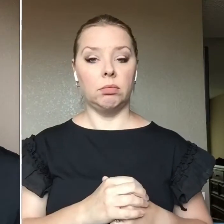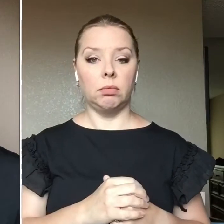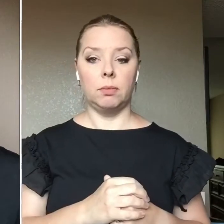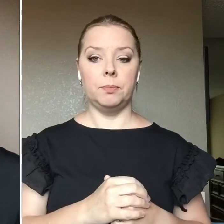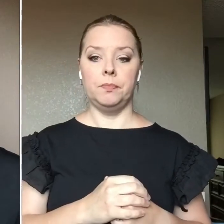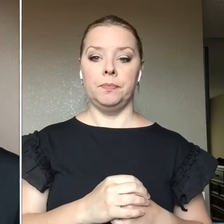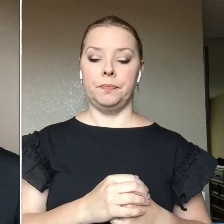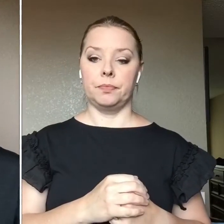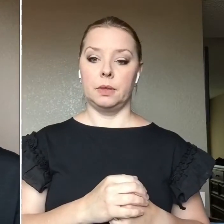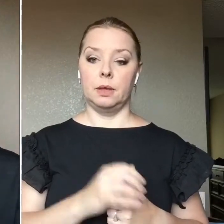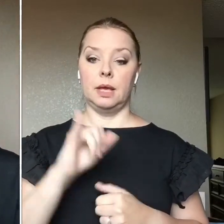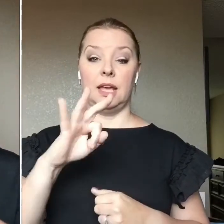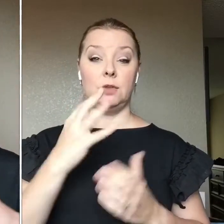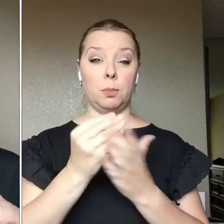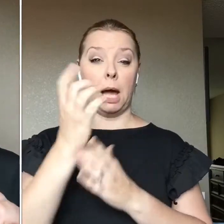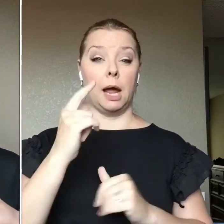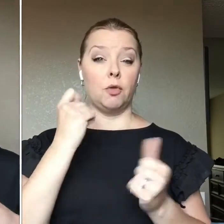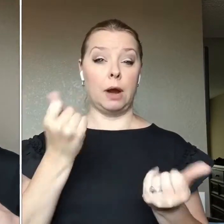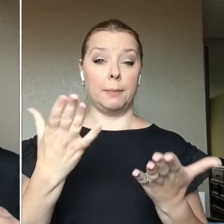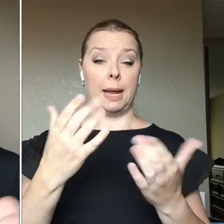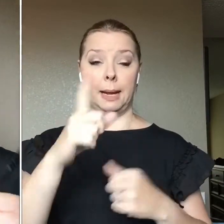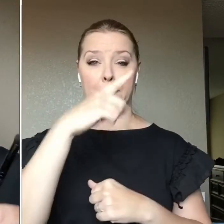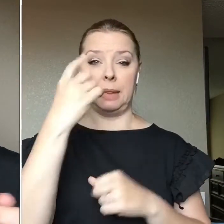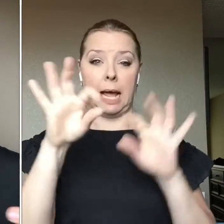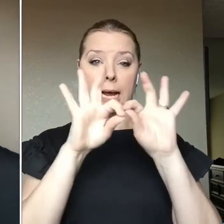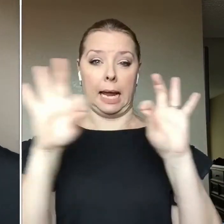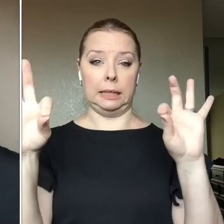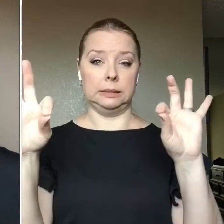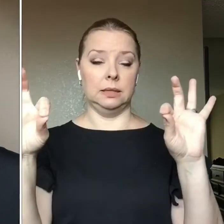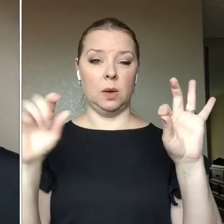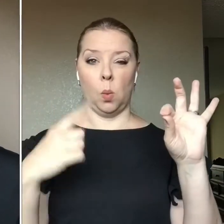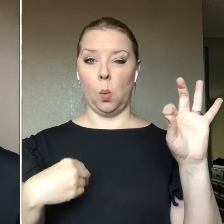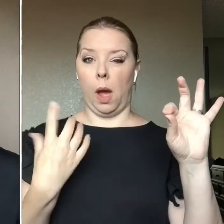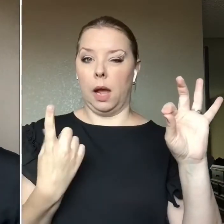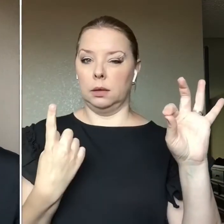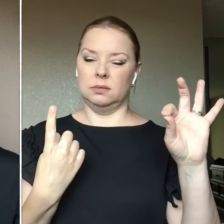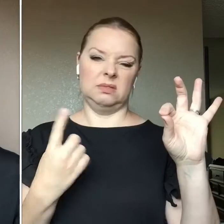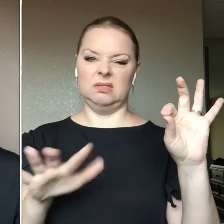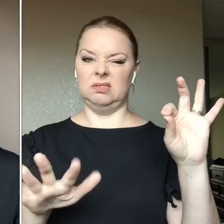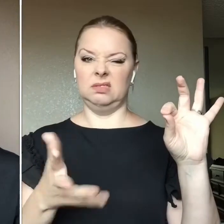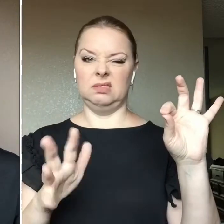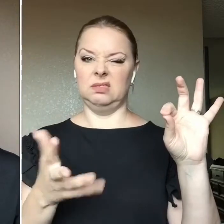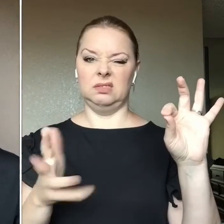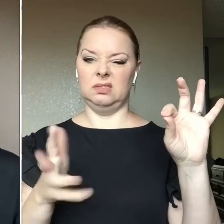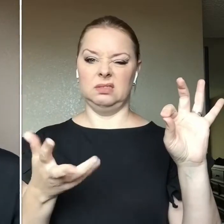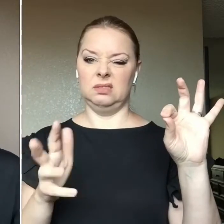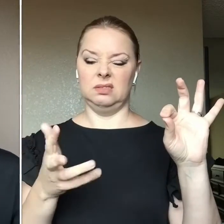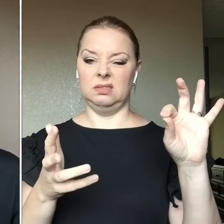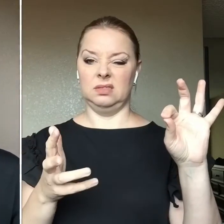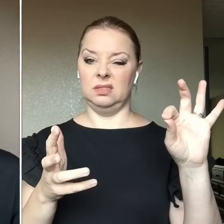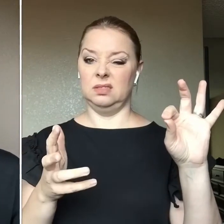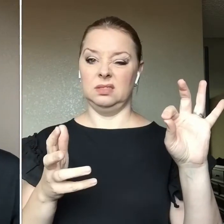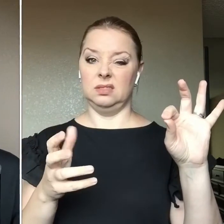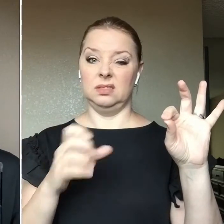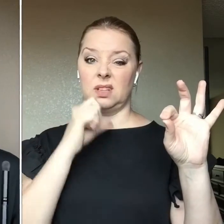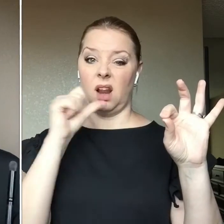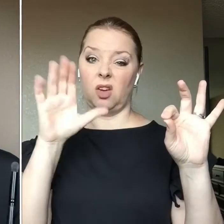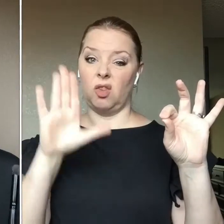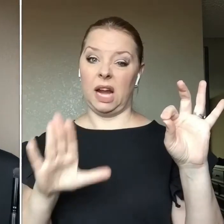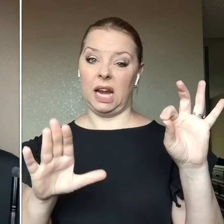If you do get them I do recommend The ones with the black handle The ones with the white handle Are not great They're really not They fall